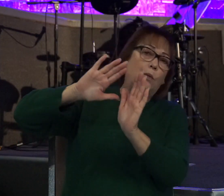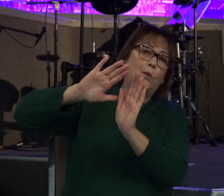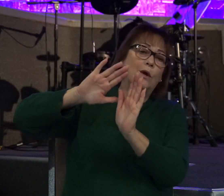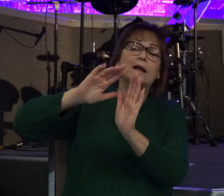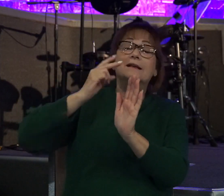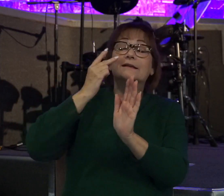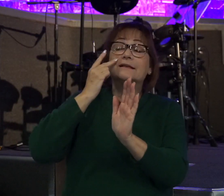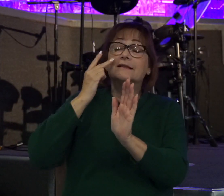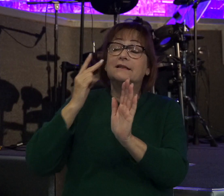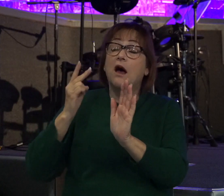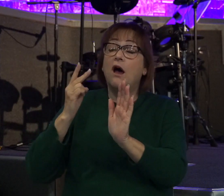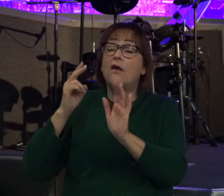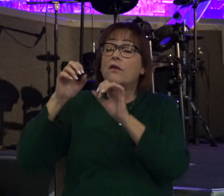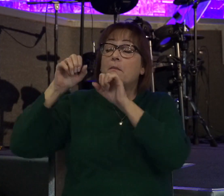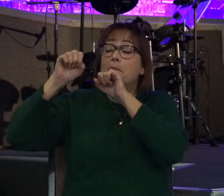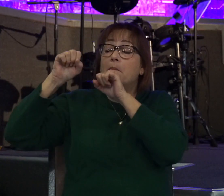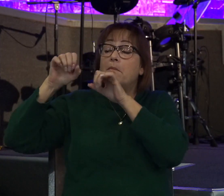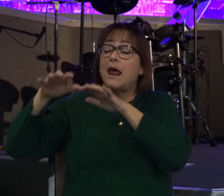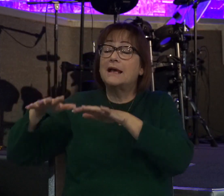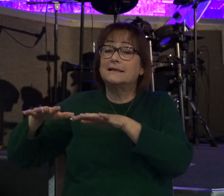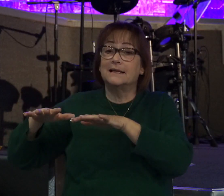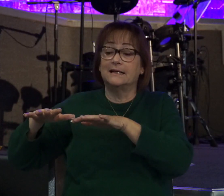the blessings of bringing God in.